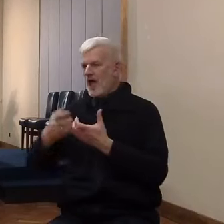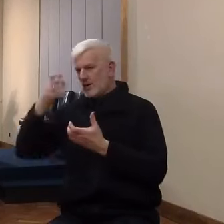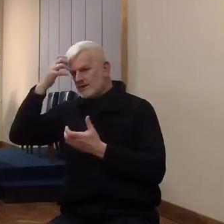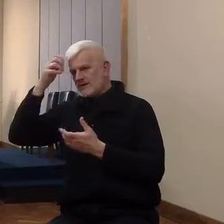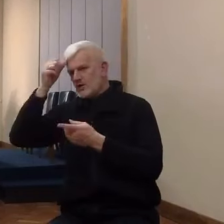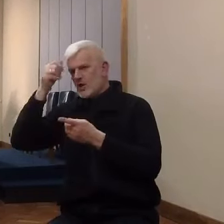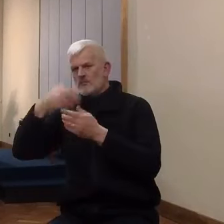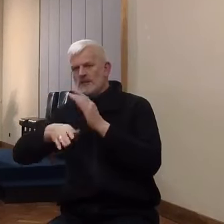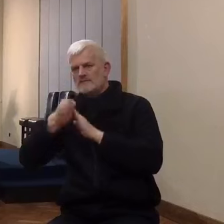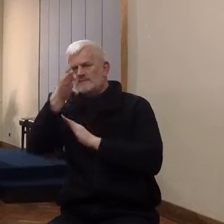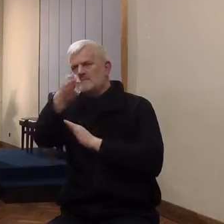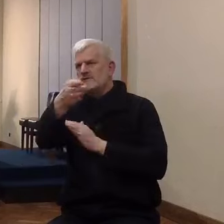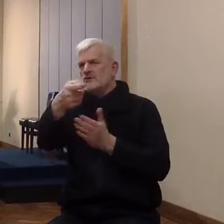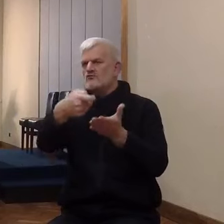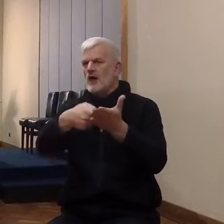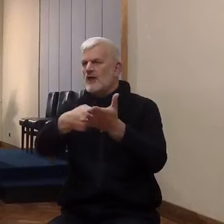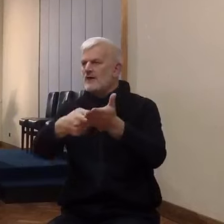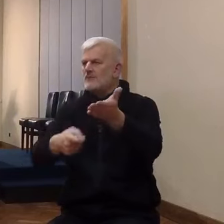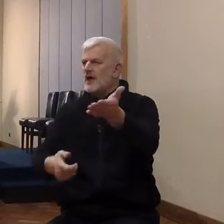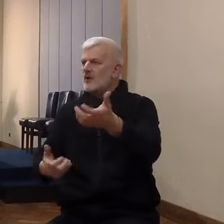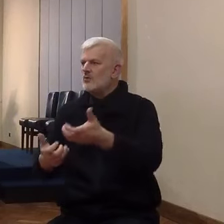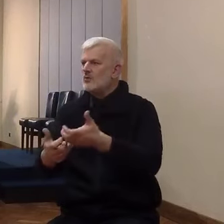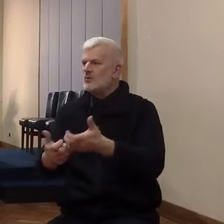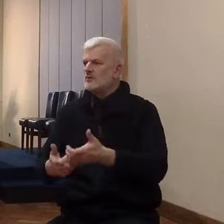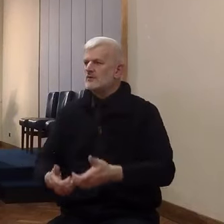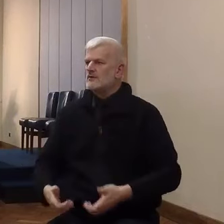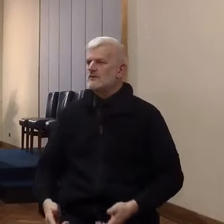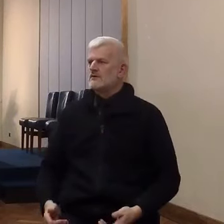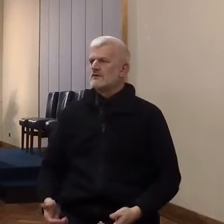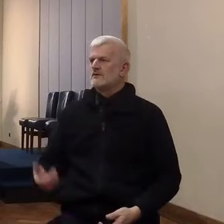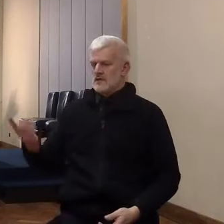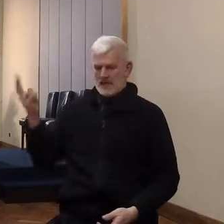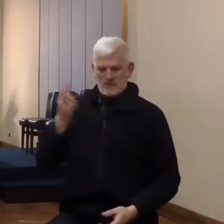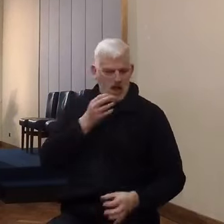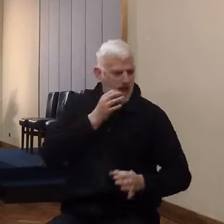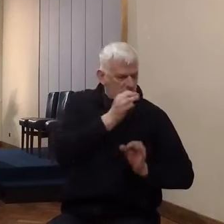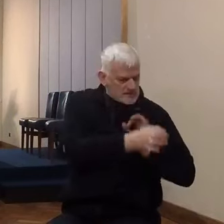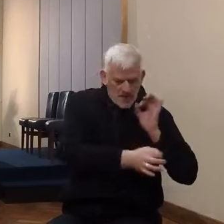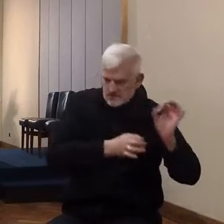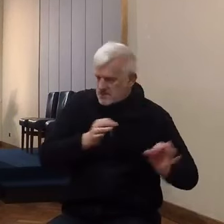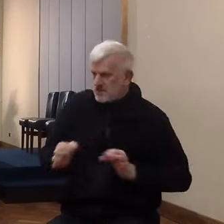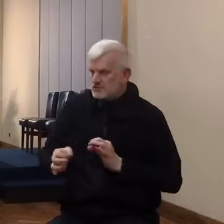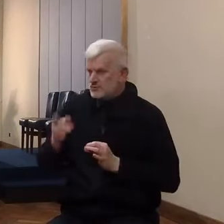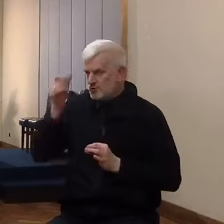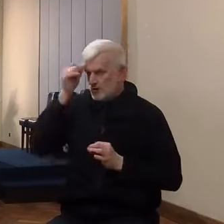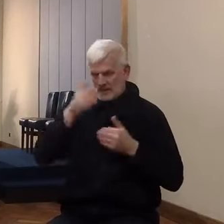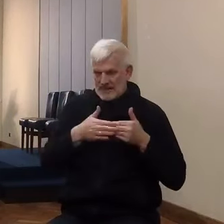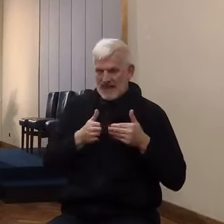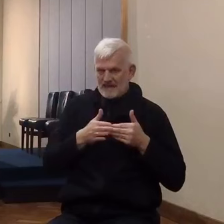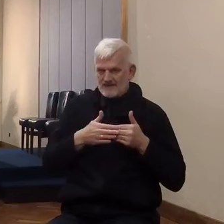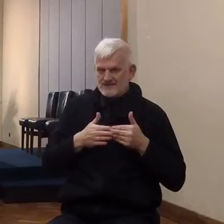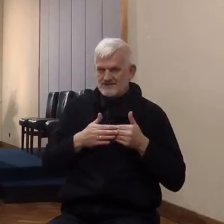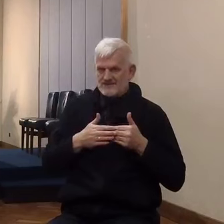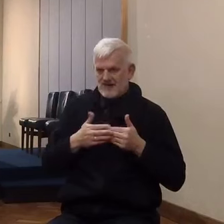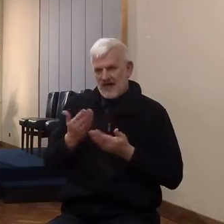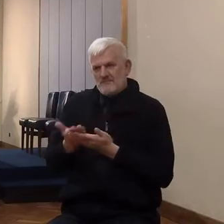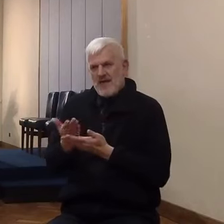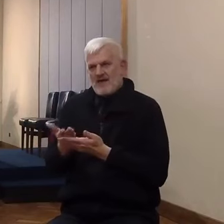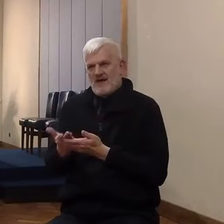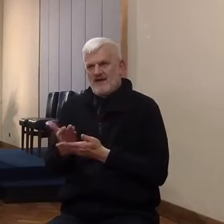they found out soon enough, they asked the people in the gates who took commissions from lodging keepers, have you sent